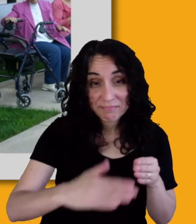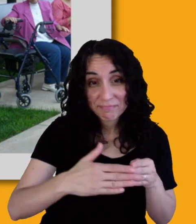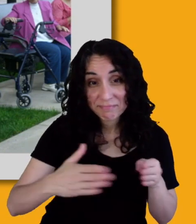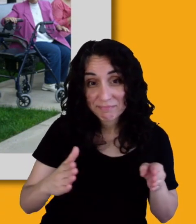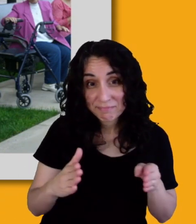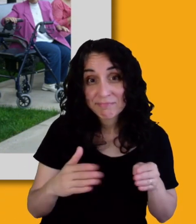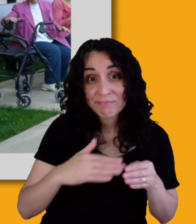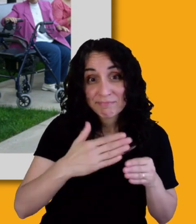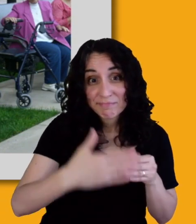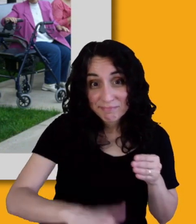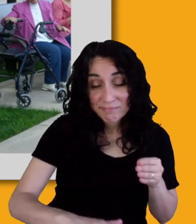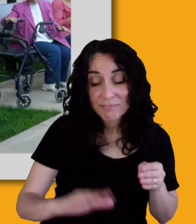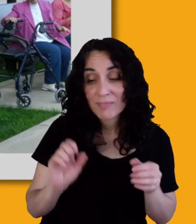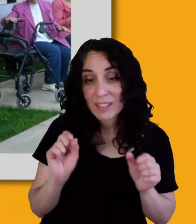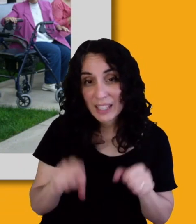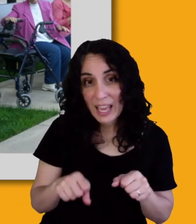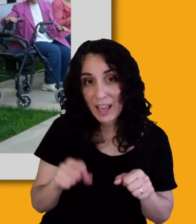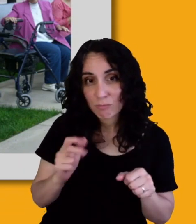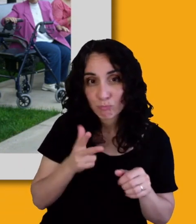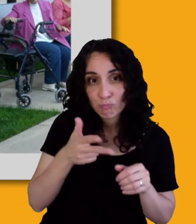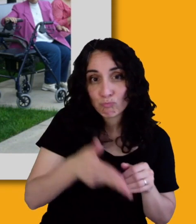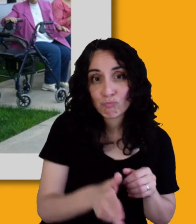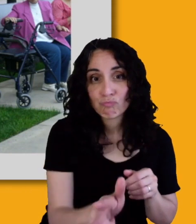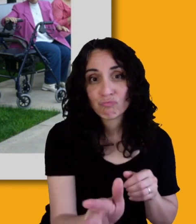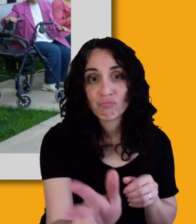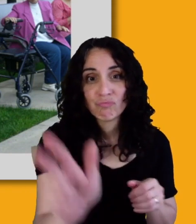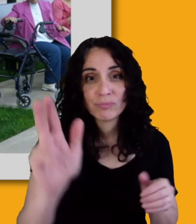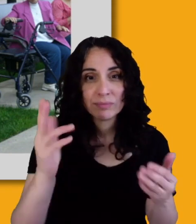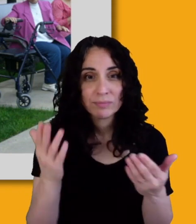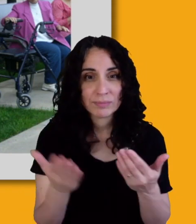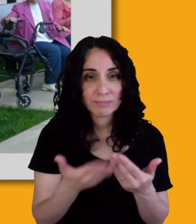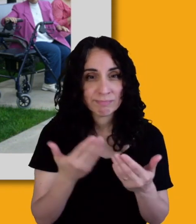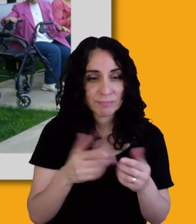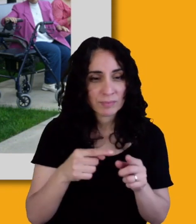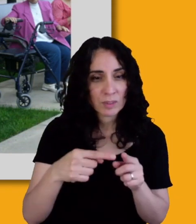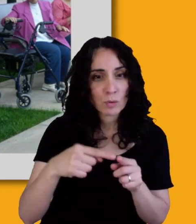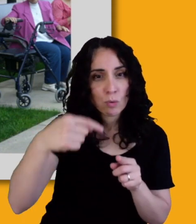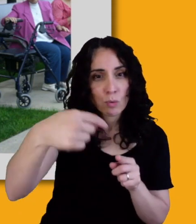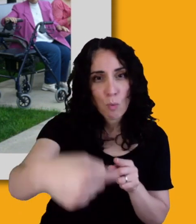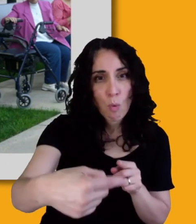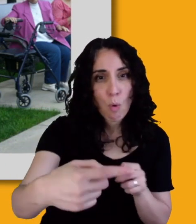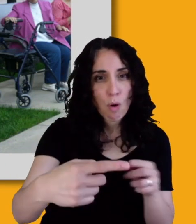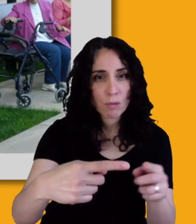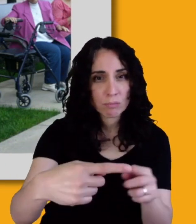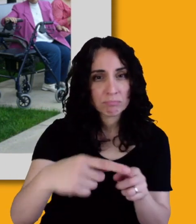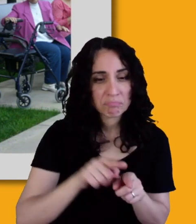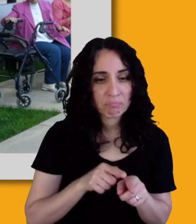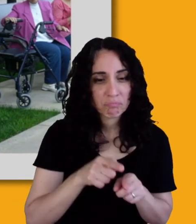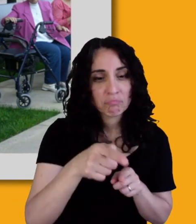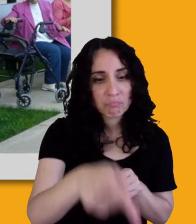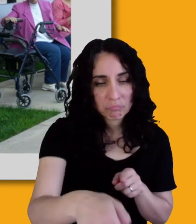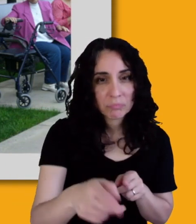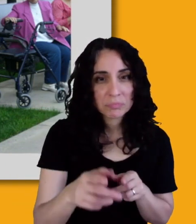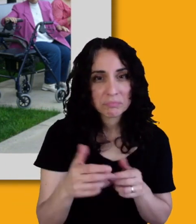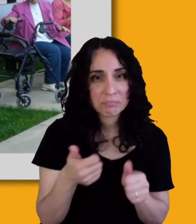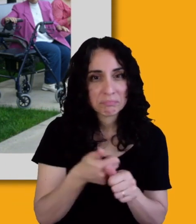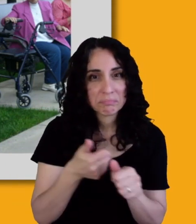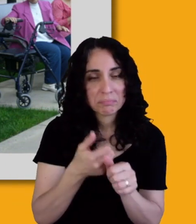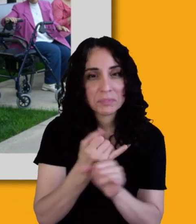Um, but one of the things that has happened is that curb cuts have opened up